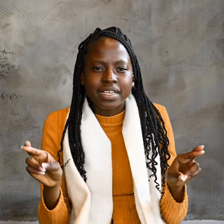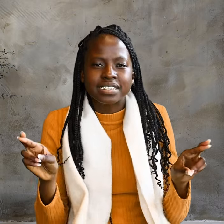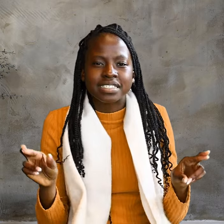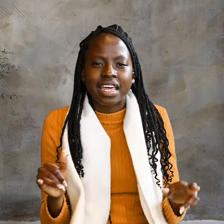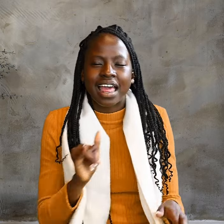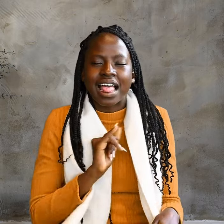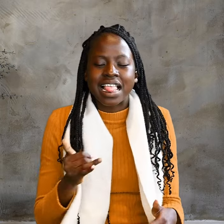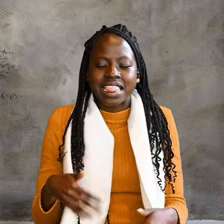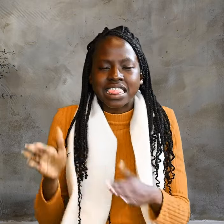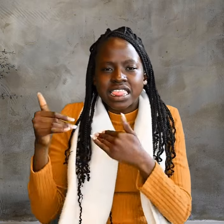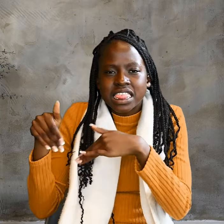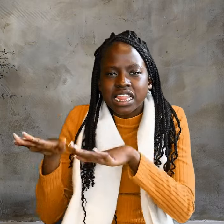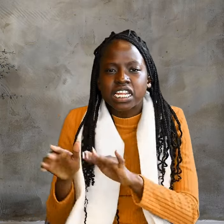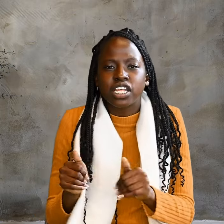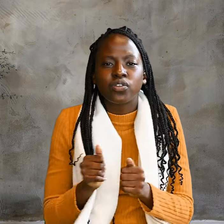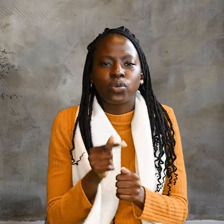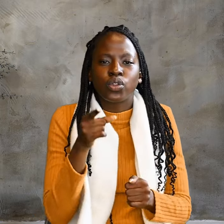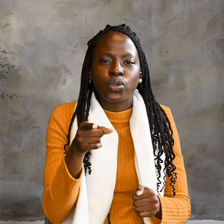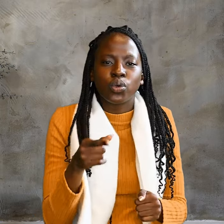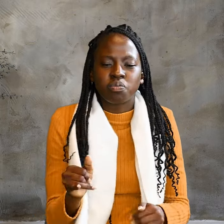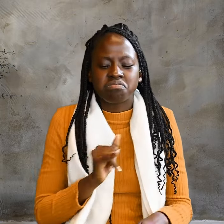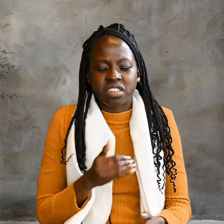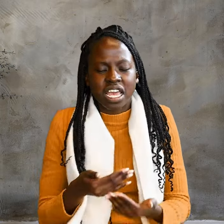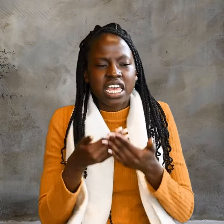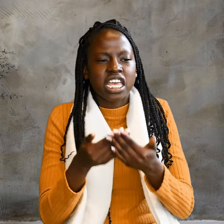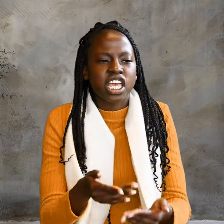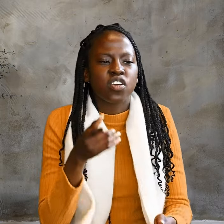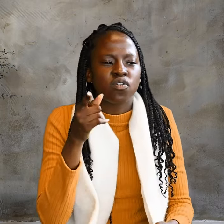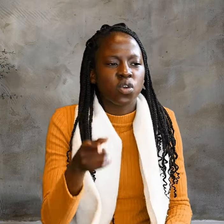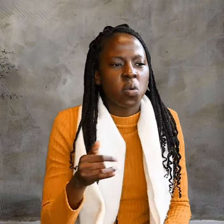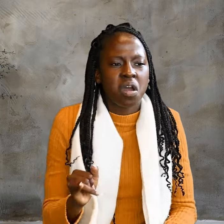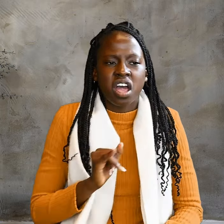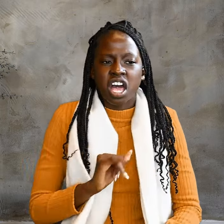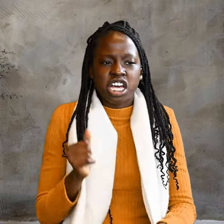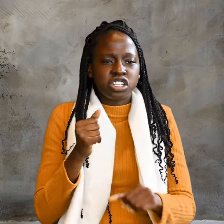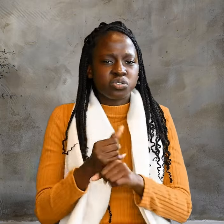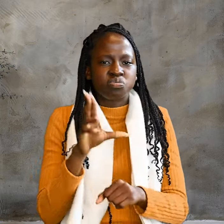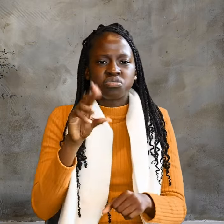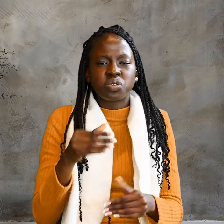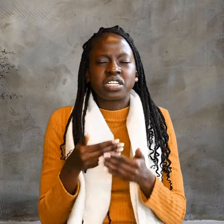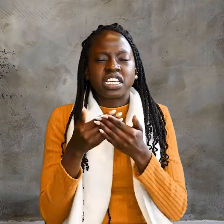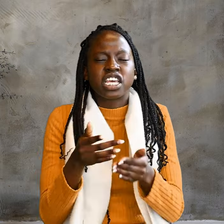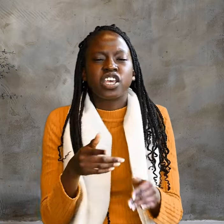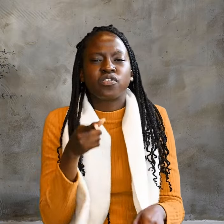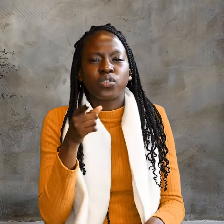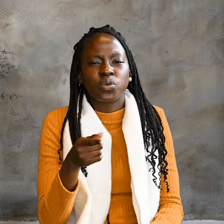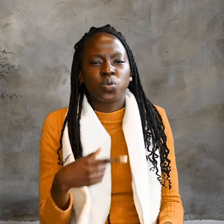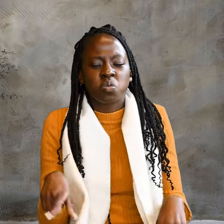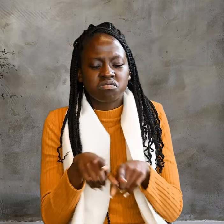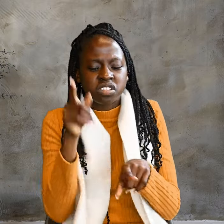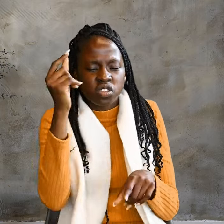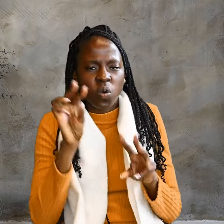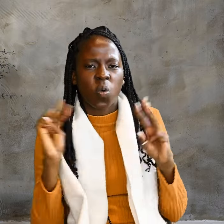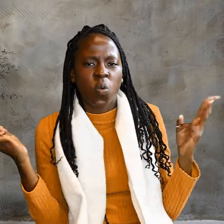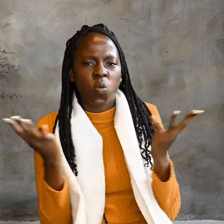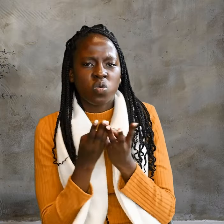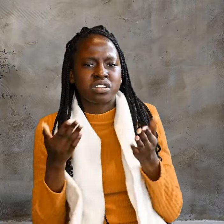I give you. I do not give you as the world gives. Do not let your hearts be